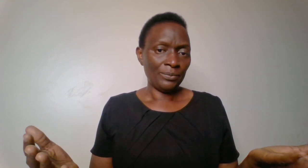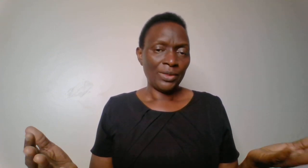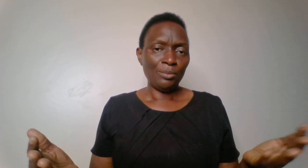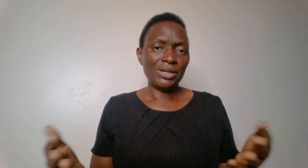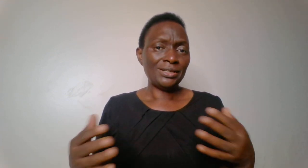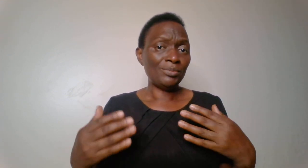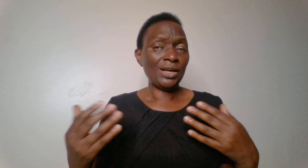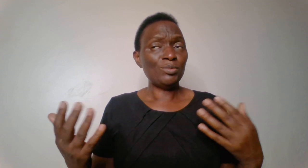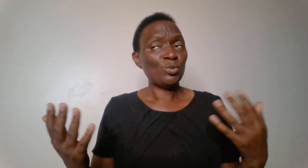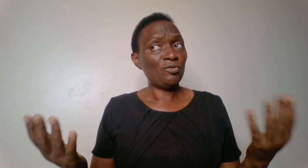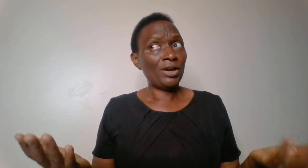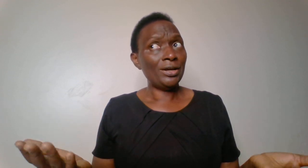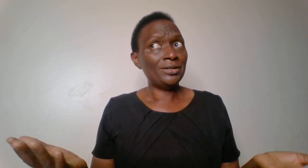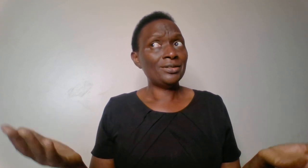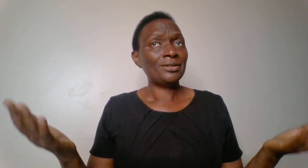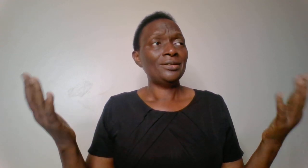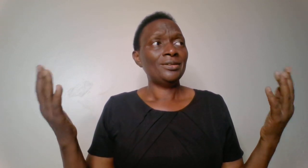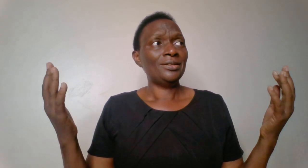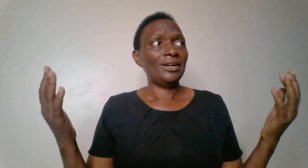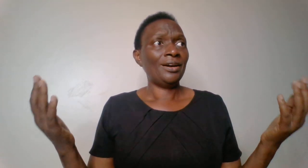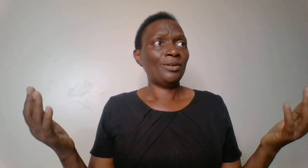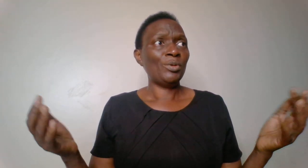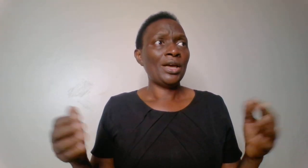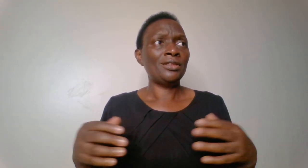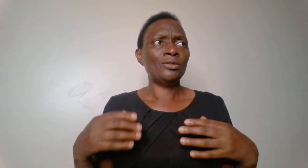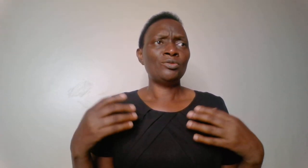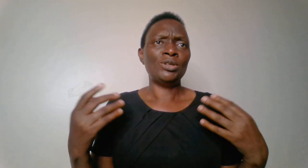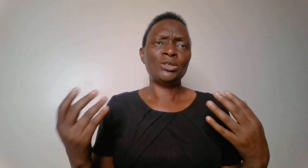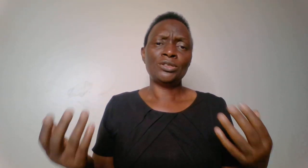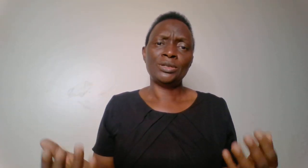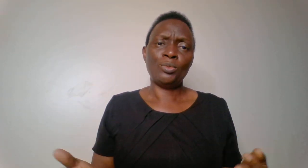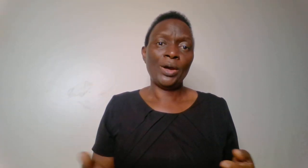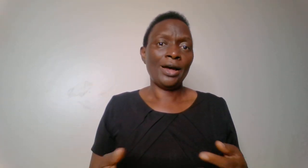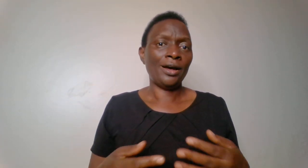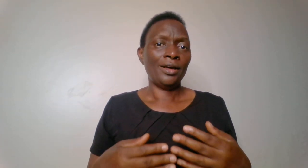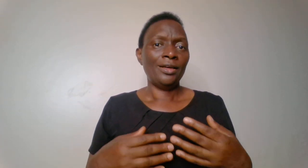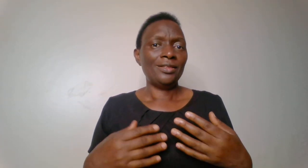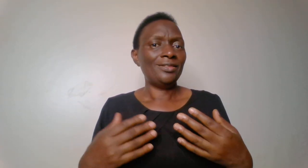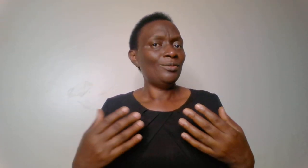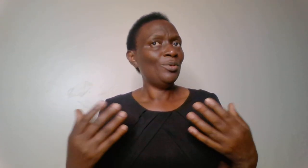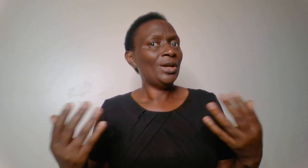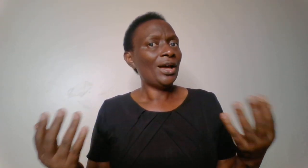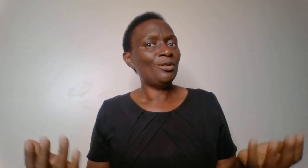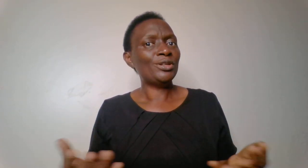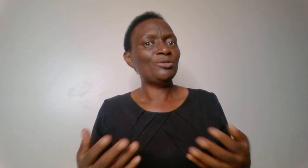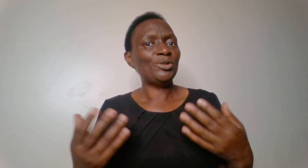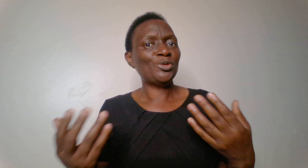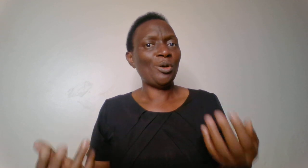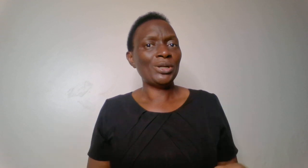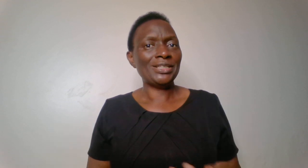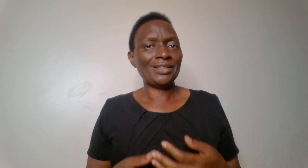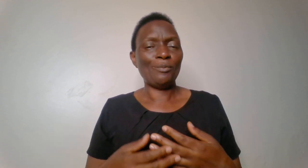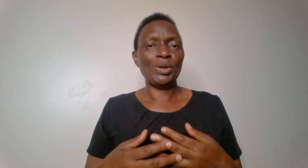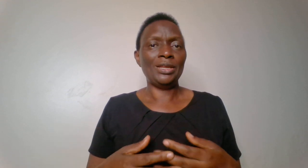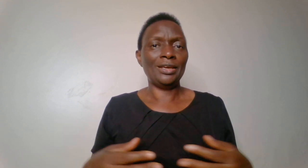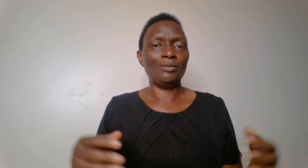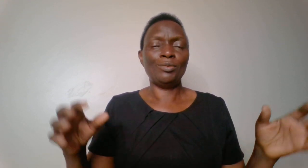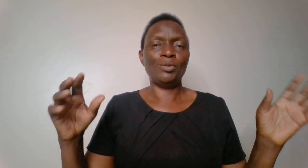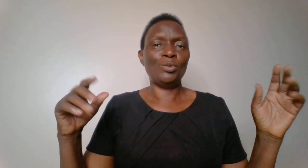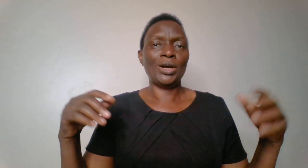But sometimes we find we are in those relationships where we are not even sure what is happening. We